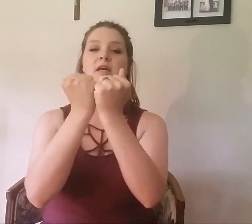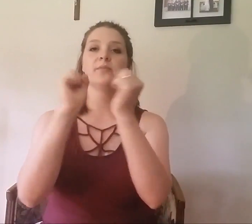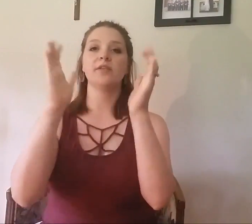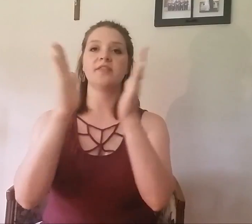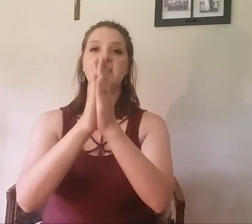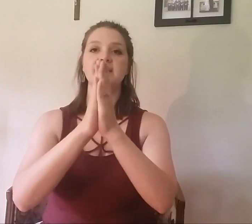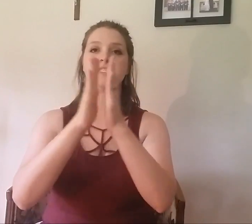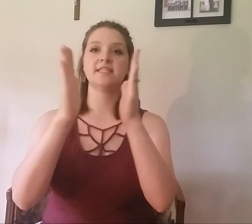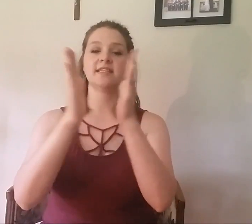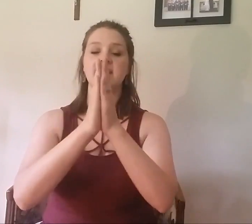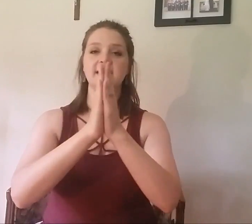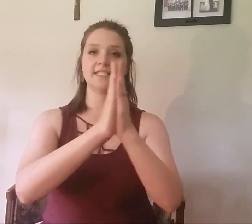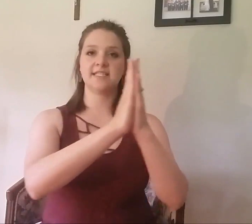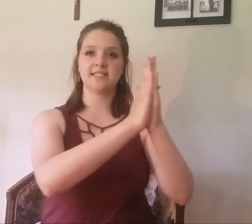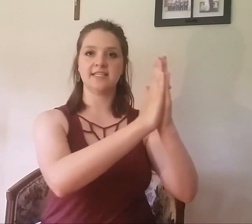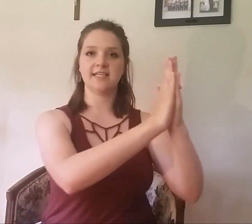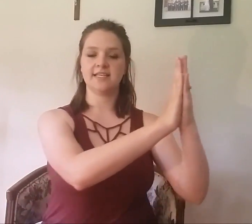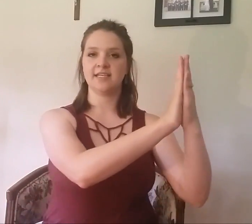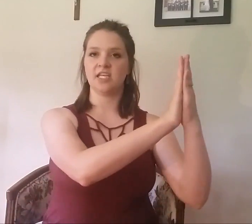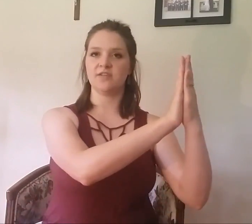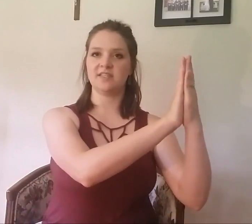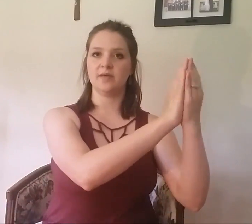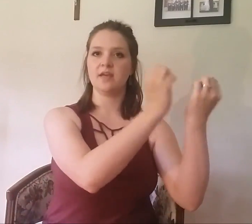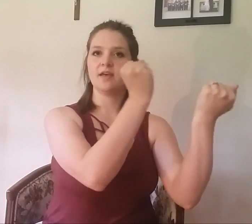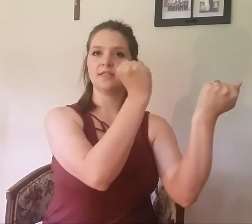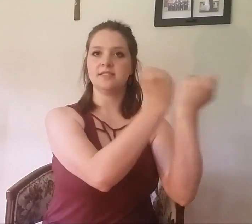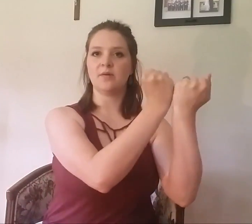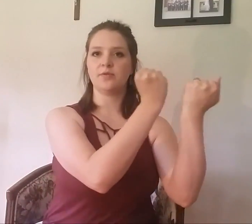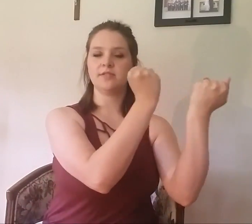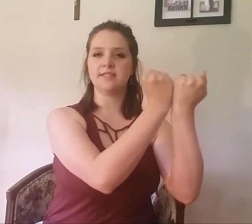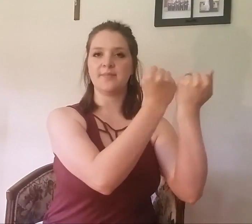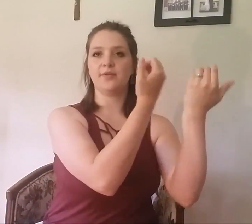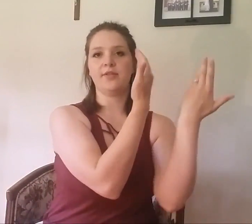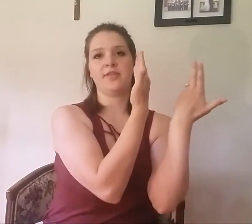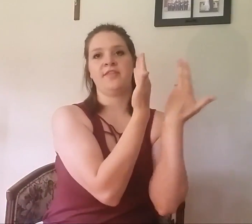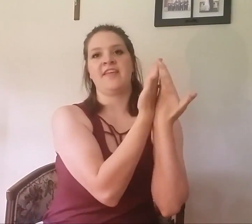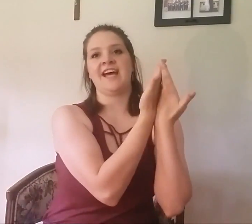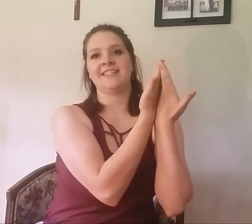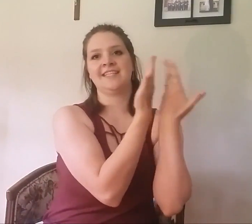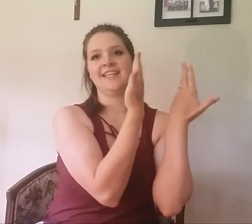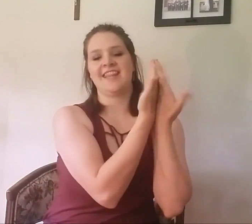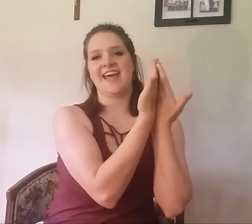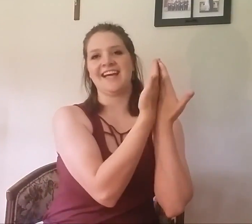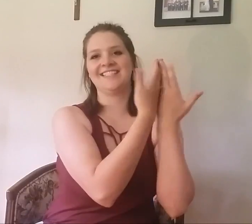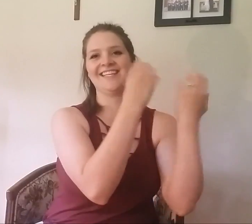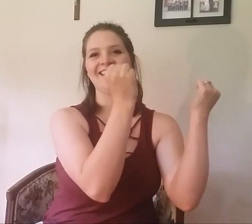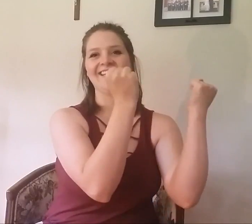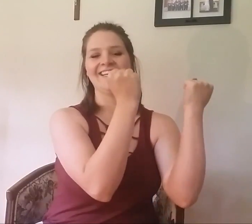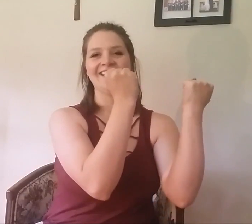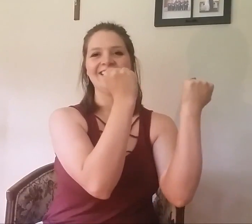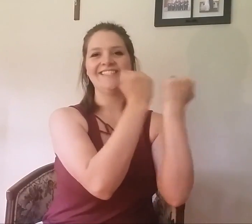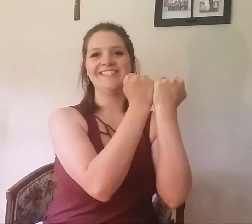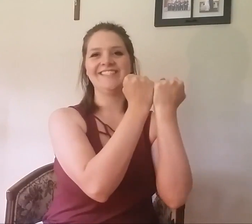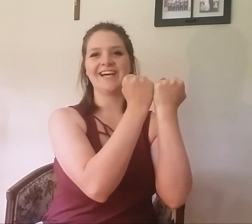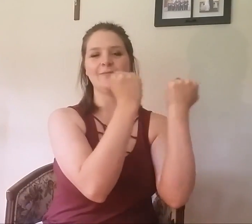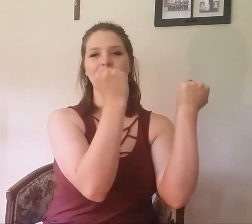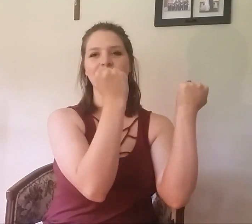double this this can you see me double double that that double